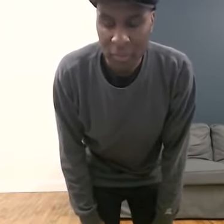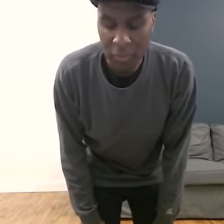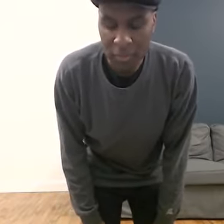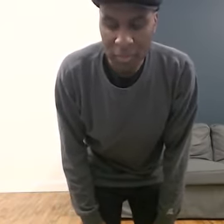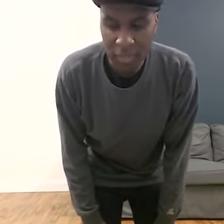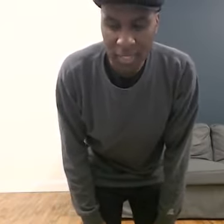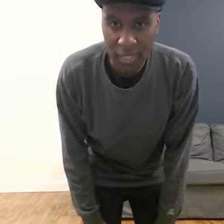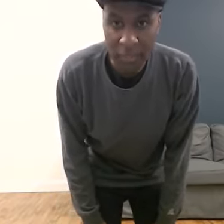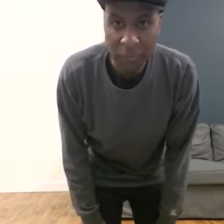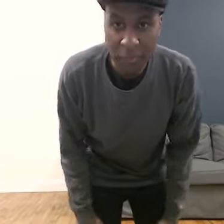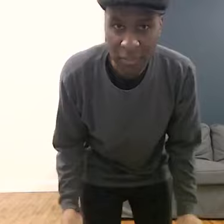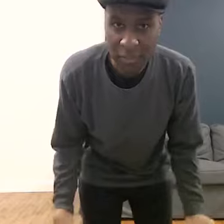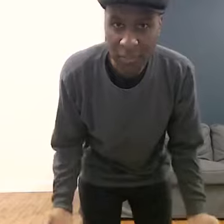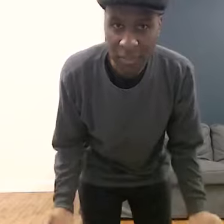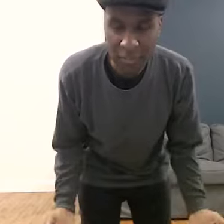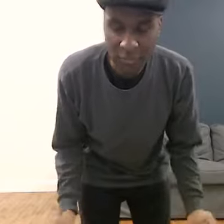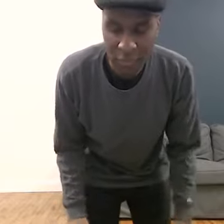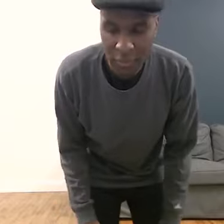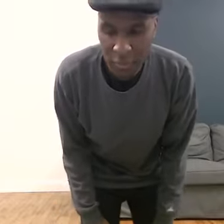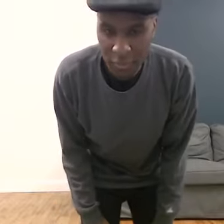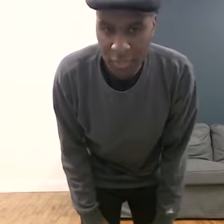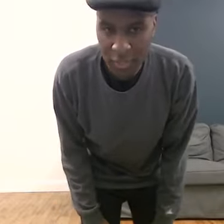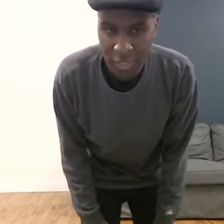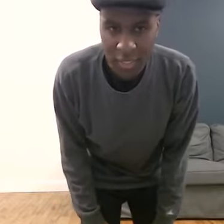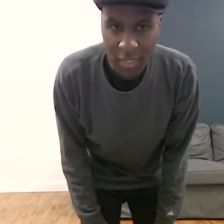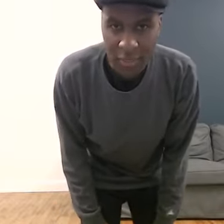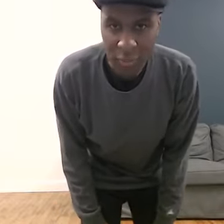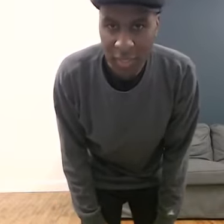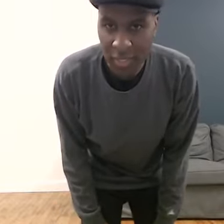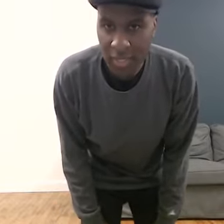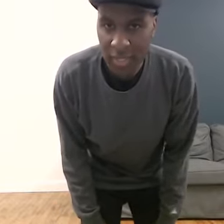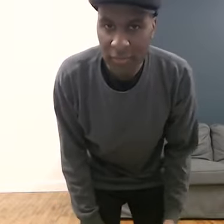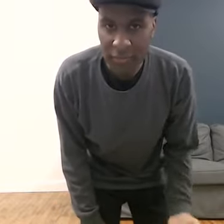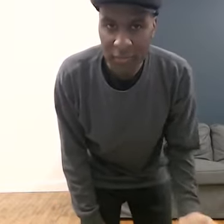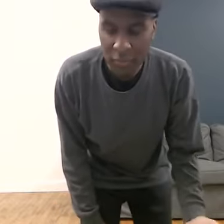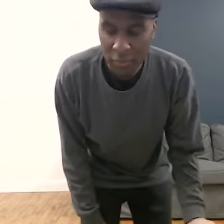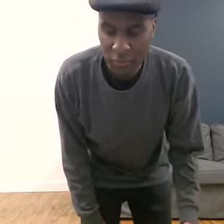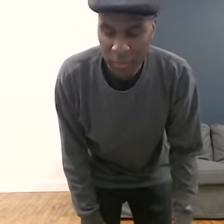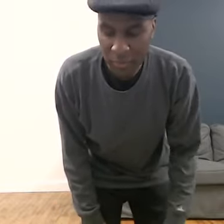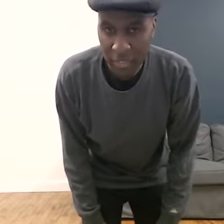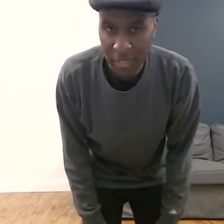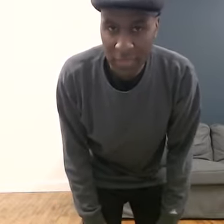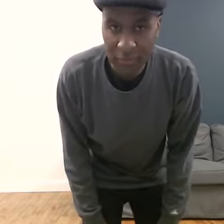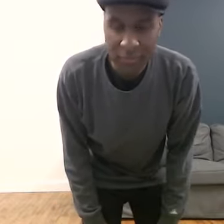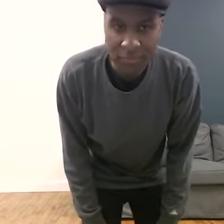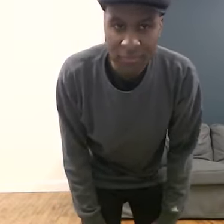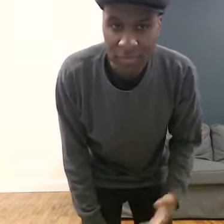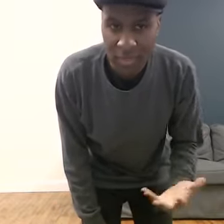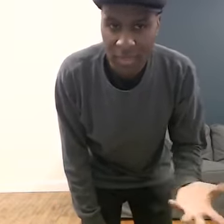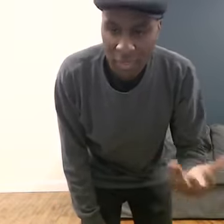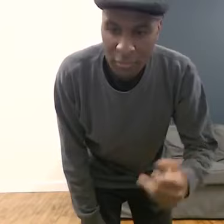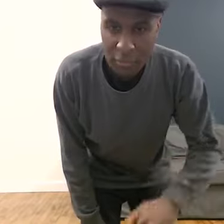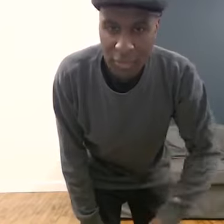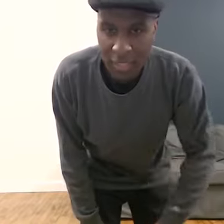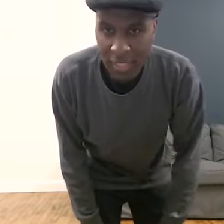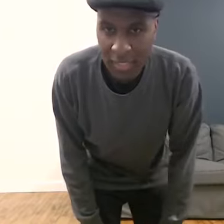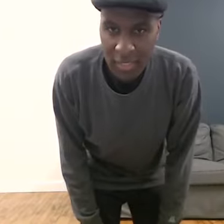It's good to have participation for those who are joining live through Facebook live. Write any